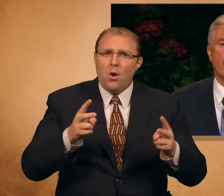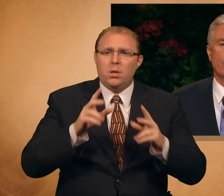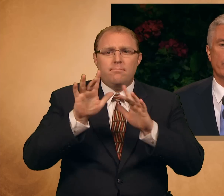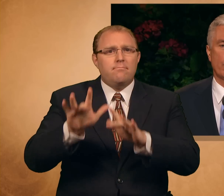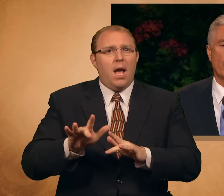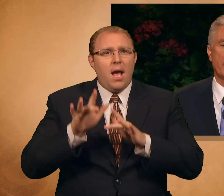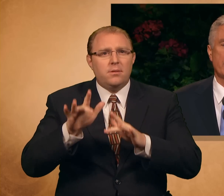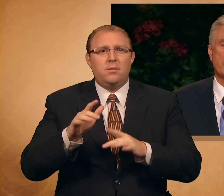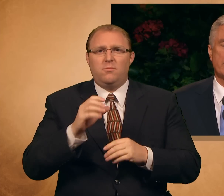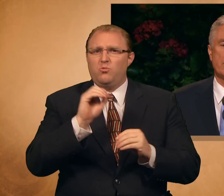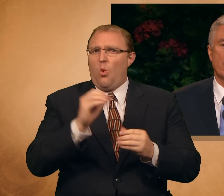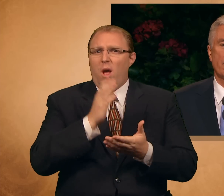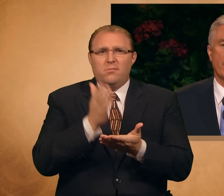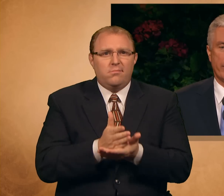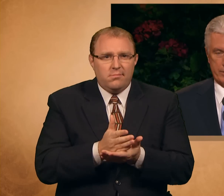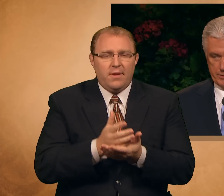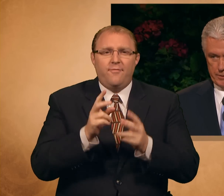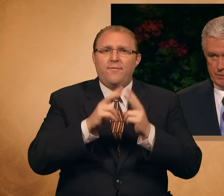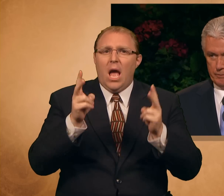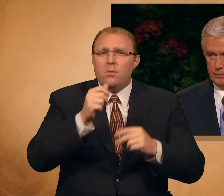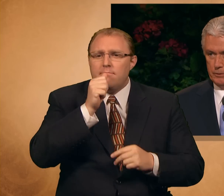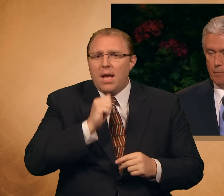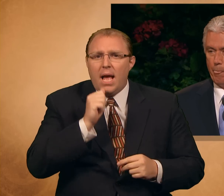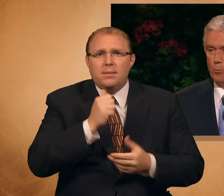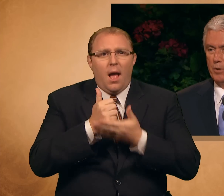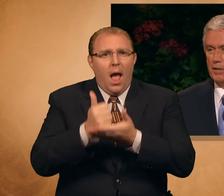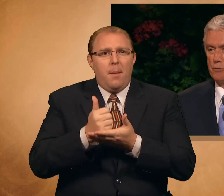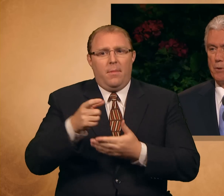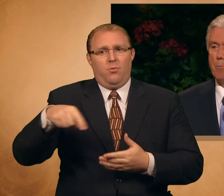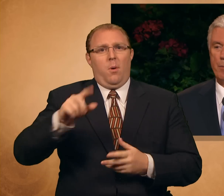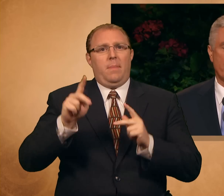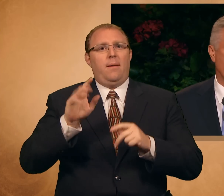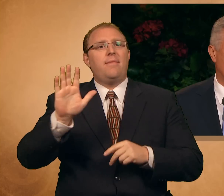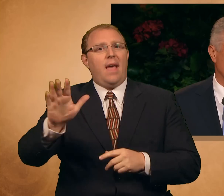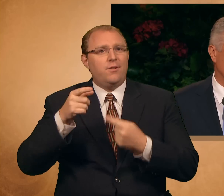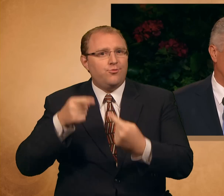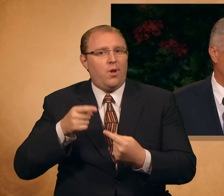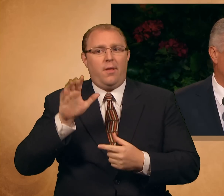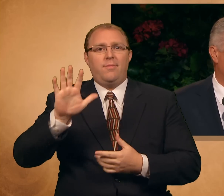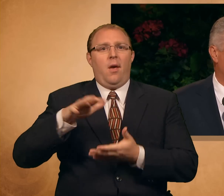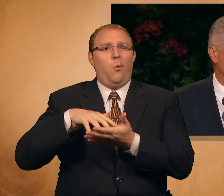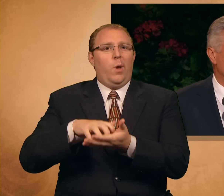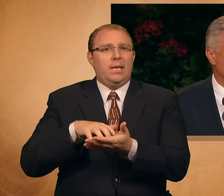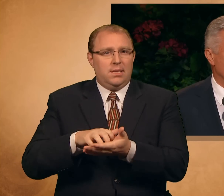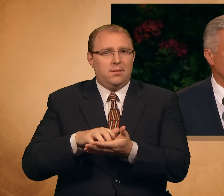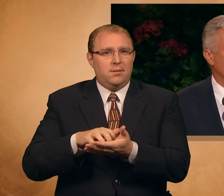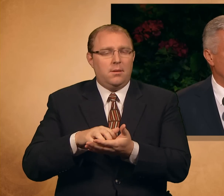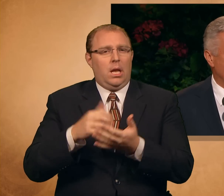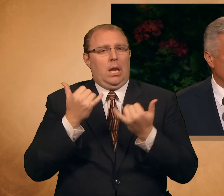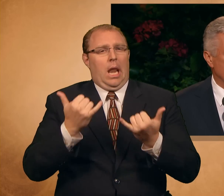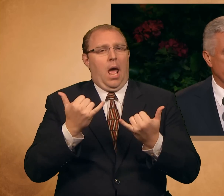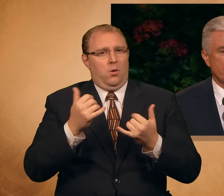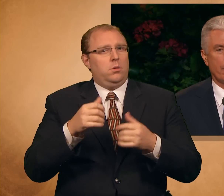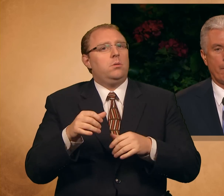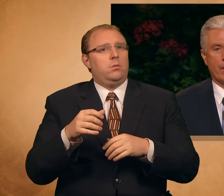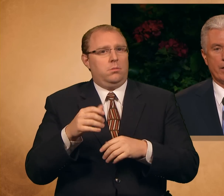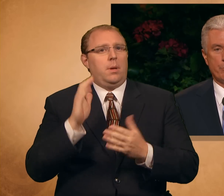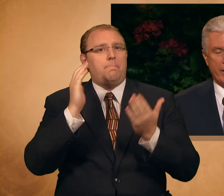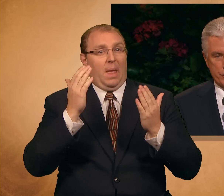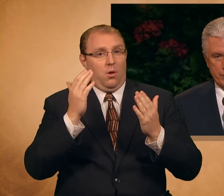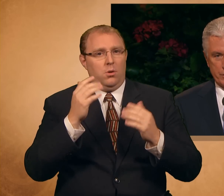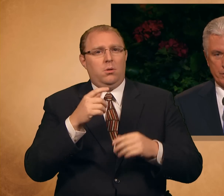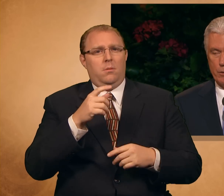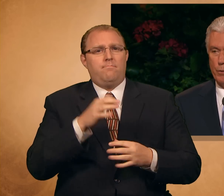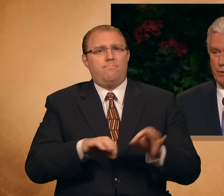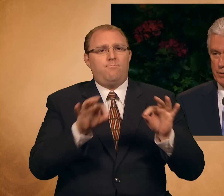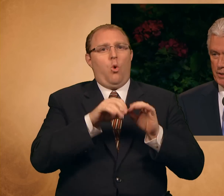with the weaknesses of others. Please remember also to be compassionate and